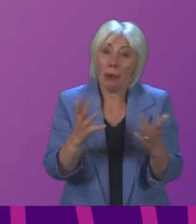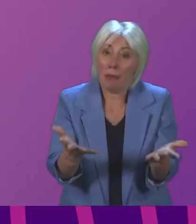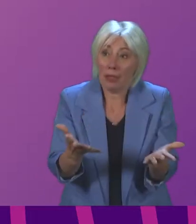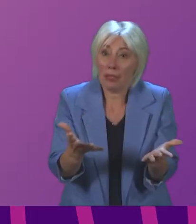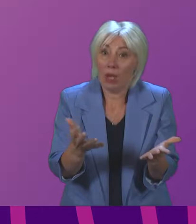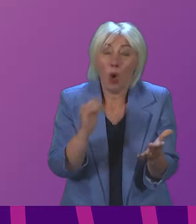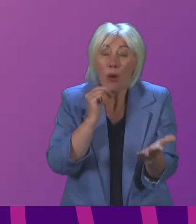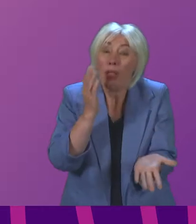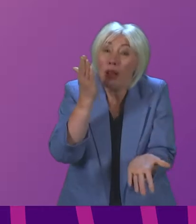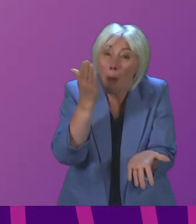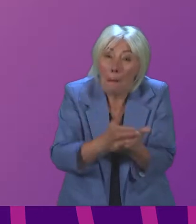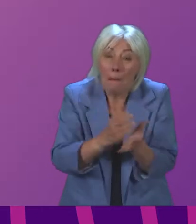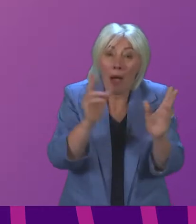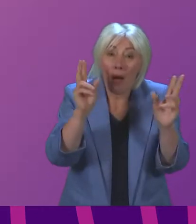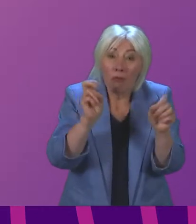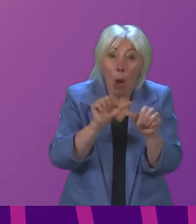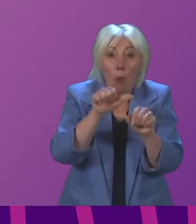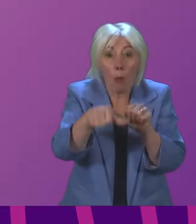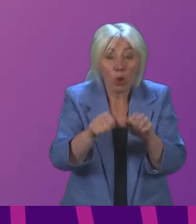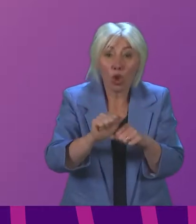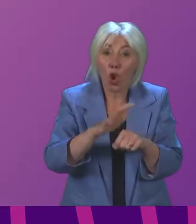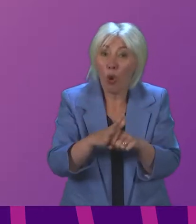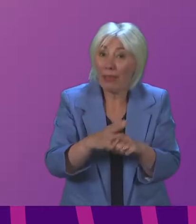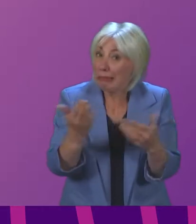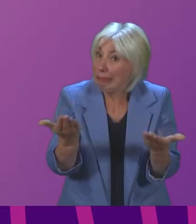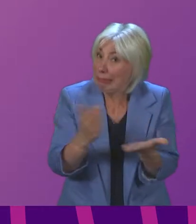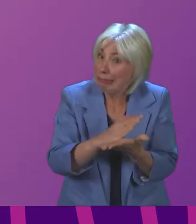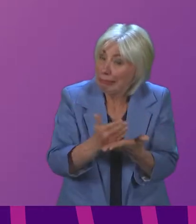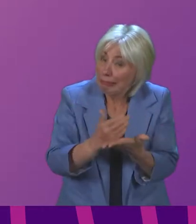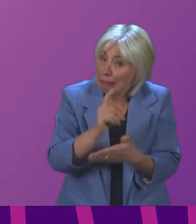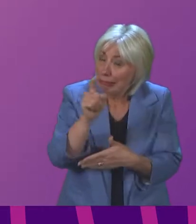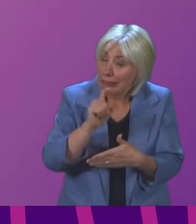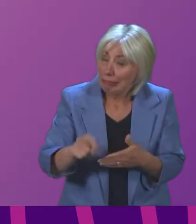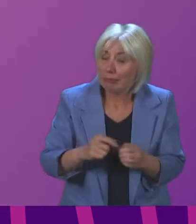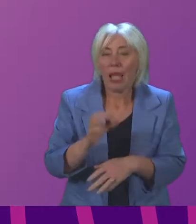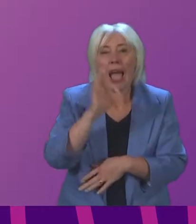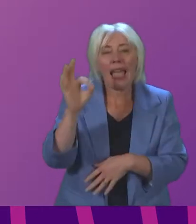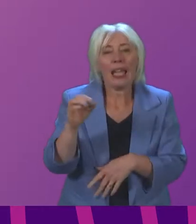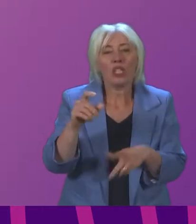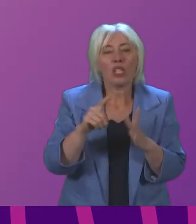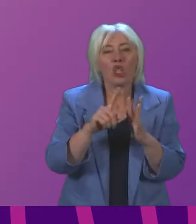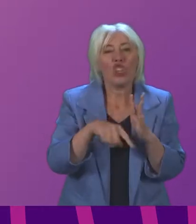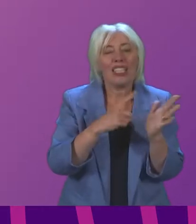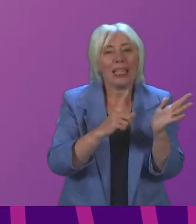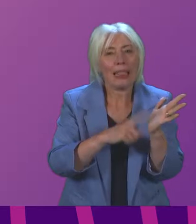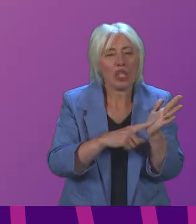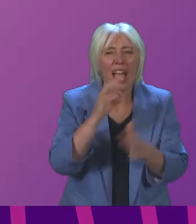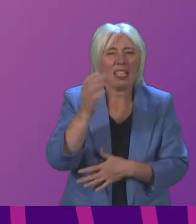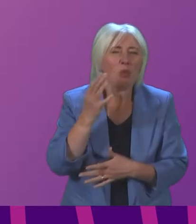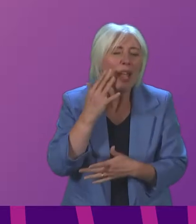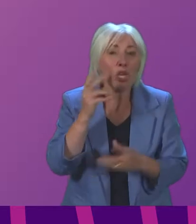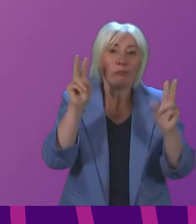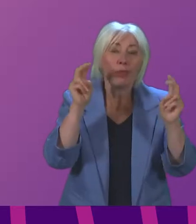there will ever be a true post-COVID period I asked Professor Leach his estimate for when normality would return